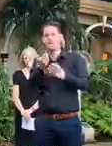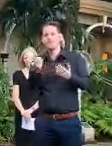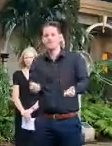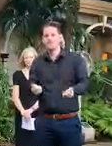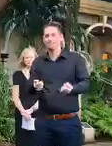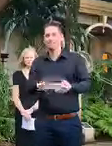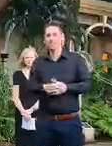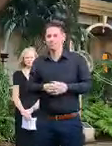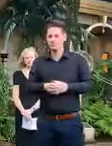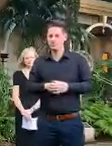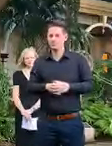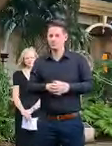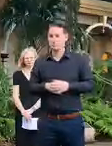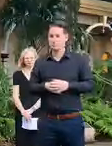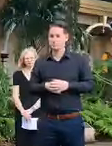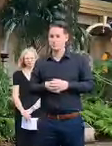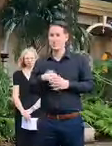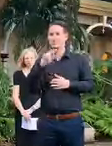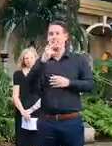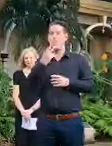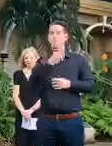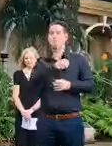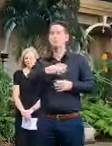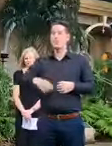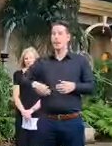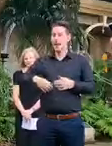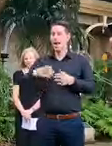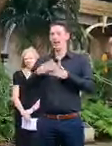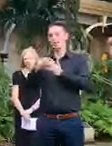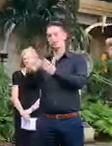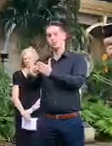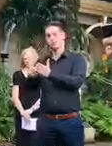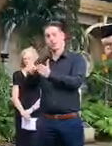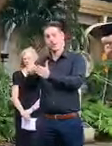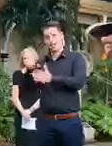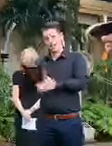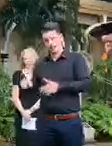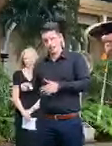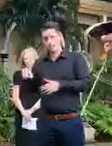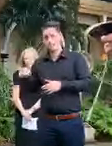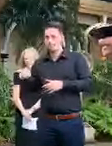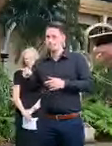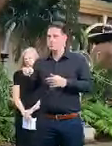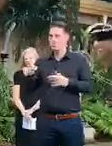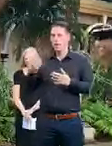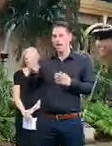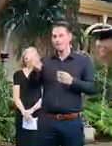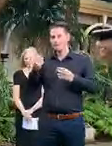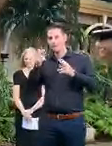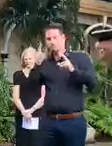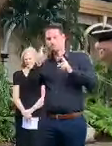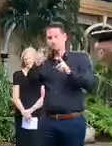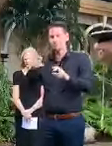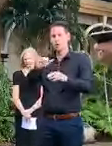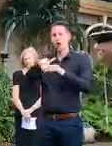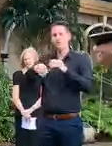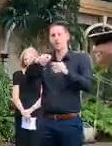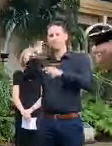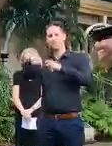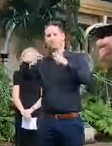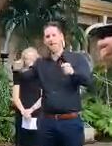moment i know the deputy premier and treasurer is working very much on further packages that we will be